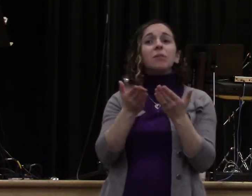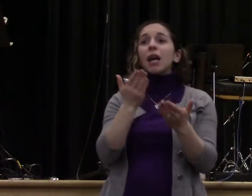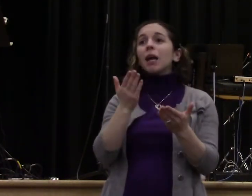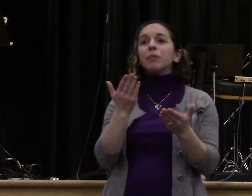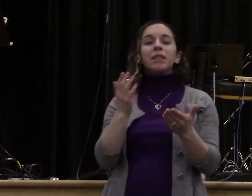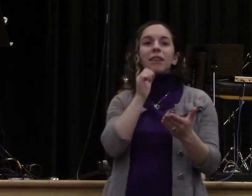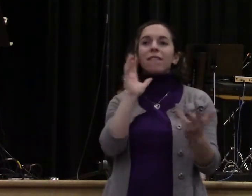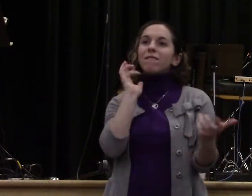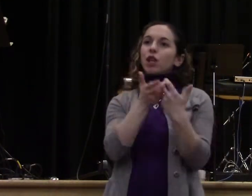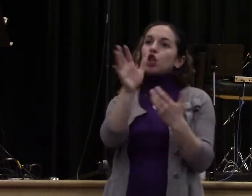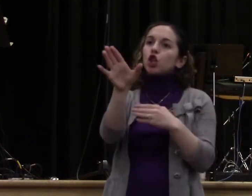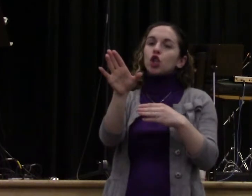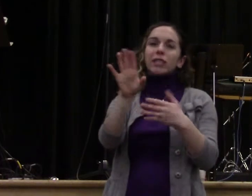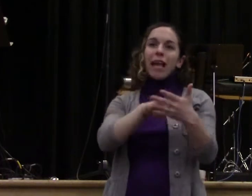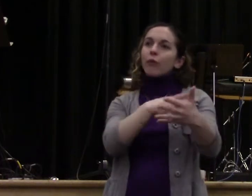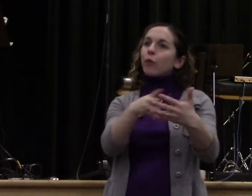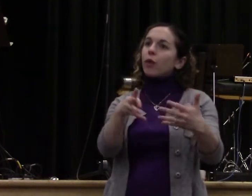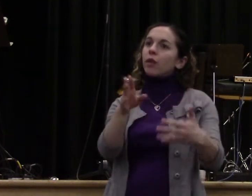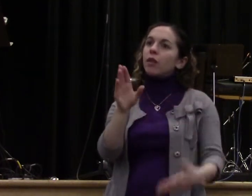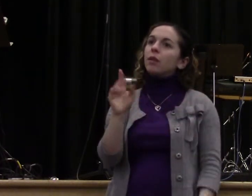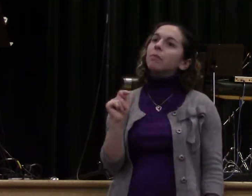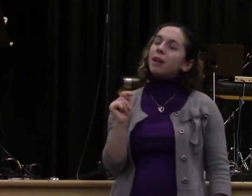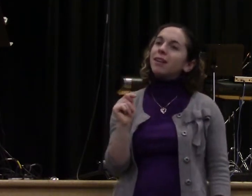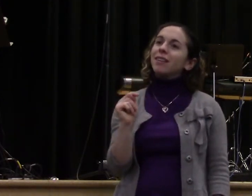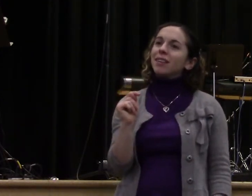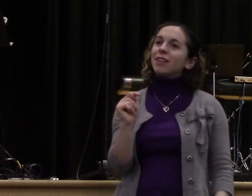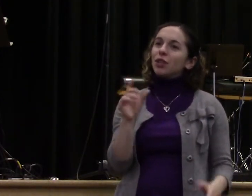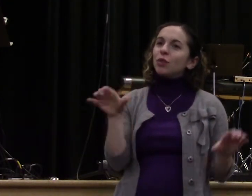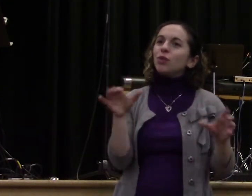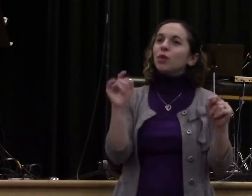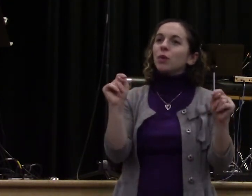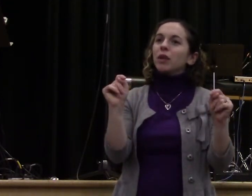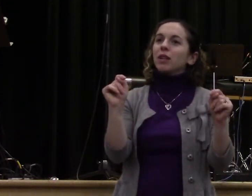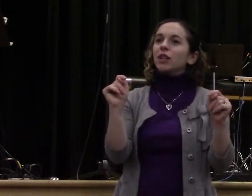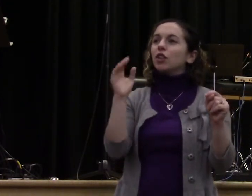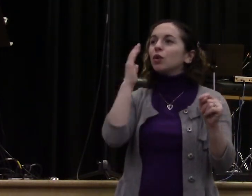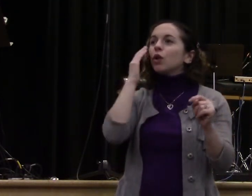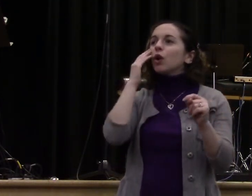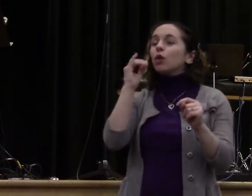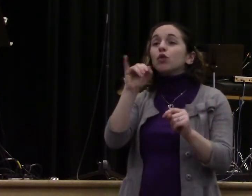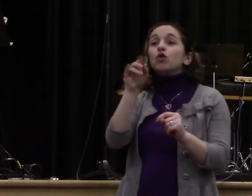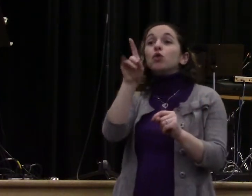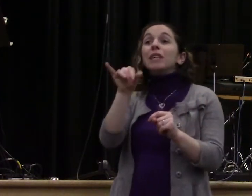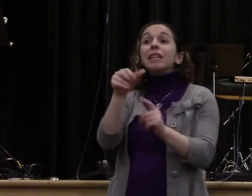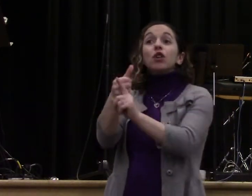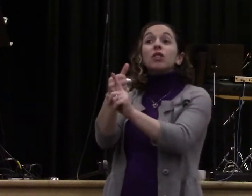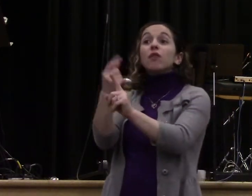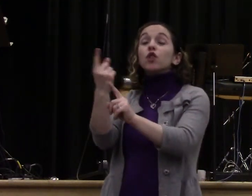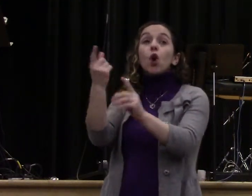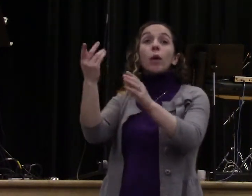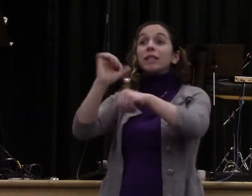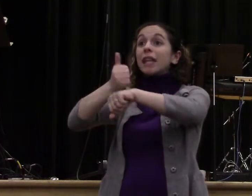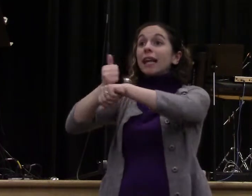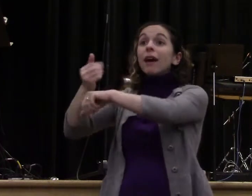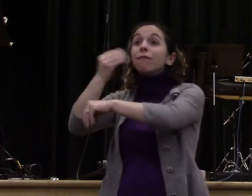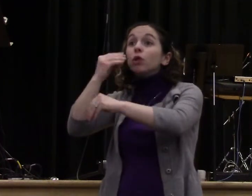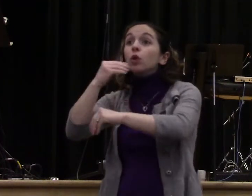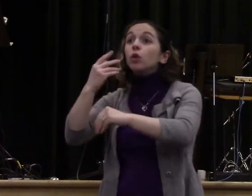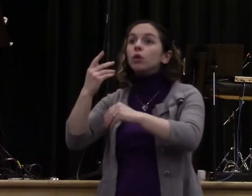her car. It's not a, her van is not a car. It's a food pantry. Hallelujah. It's all messy. Doing something for Jesus